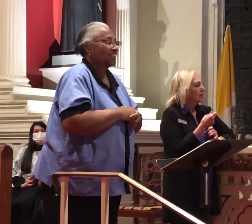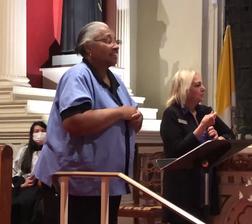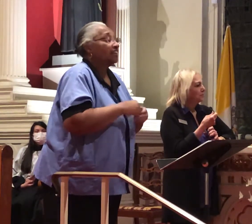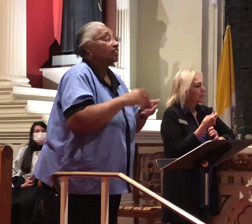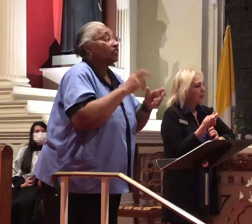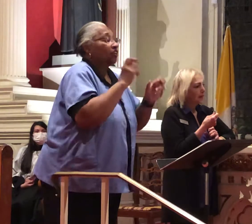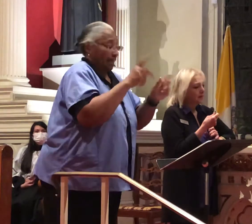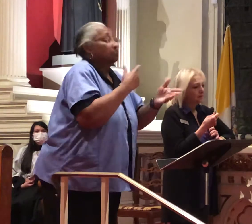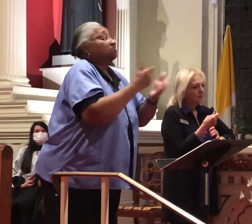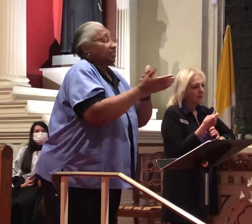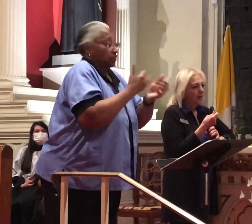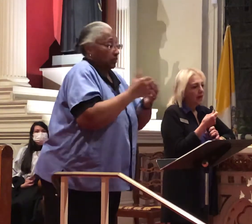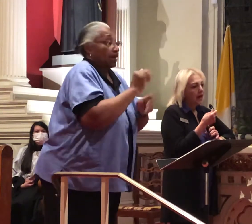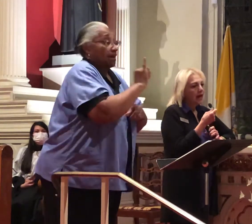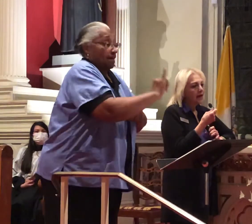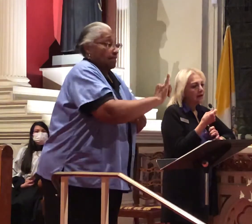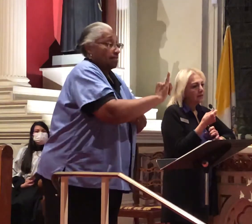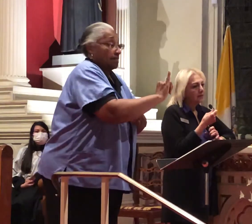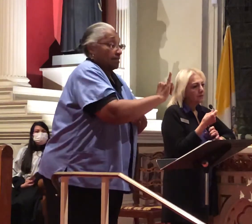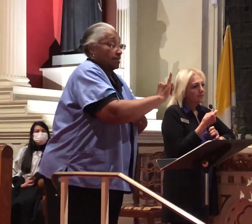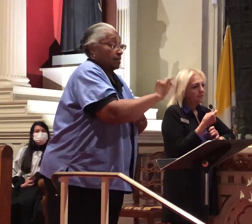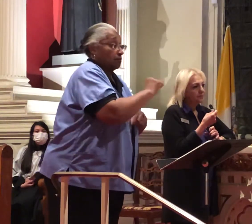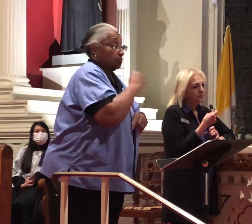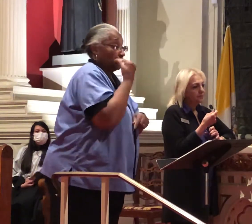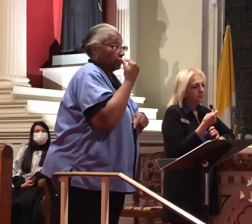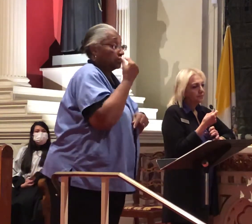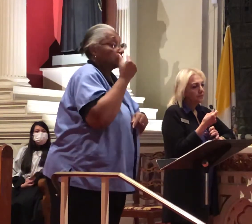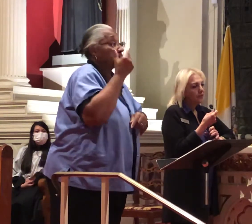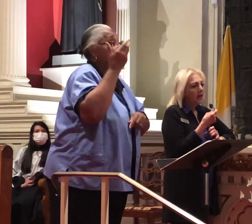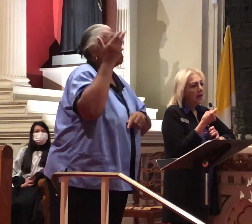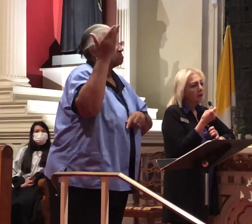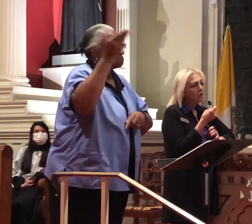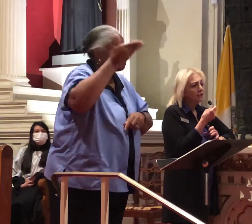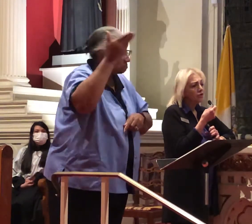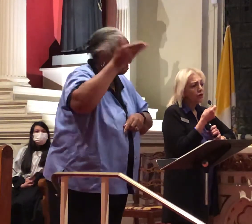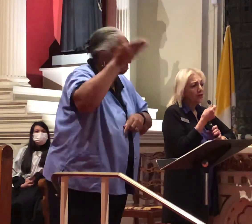Monsignor Ken Hedrick gave the retreat that day